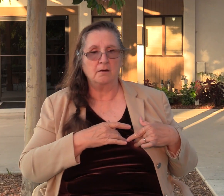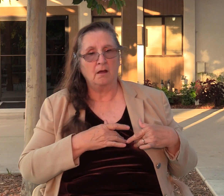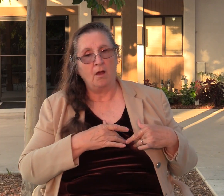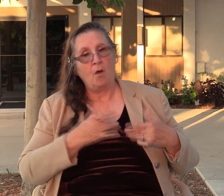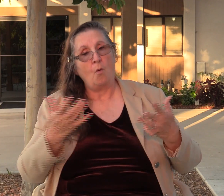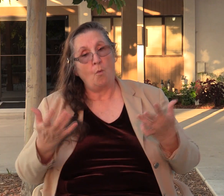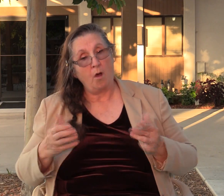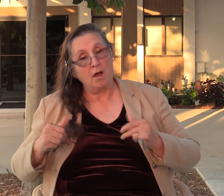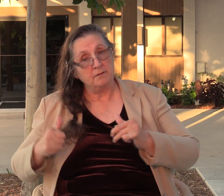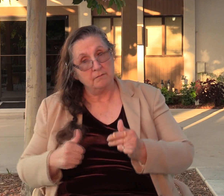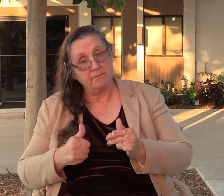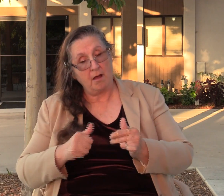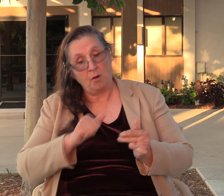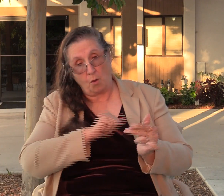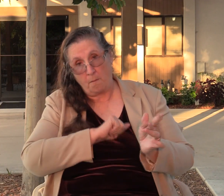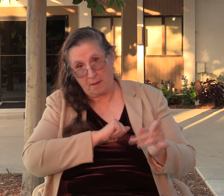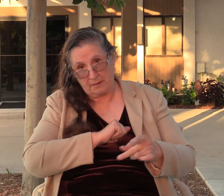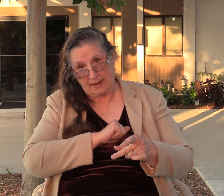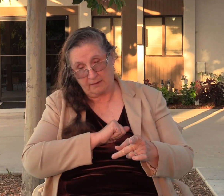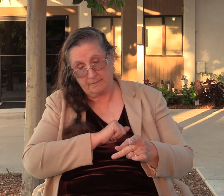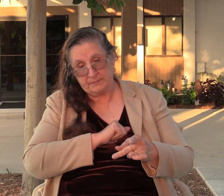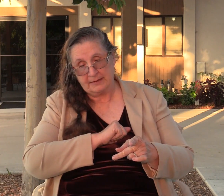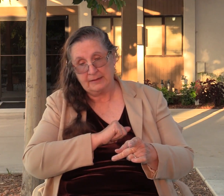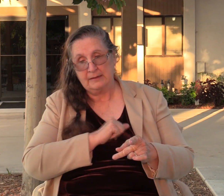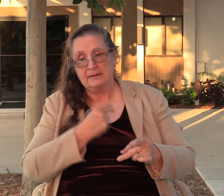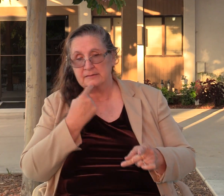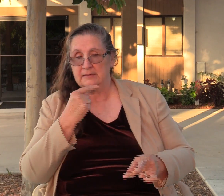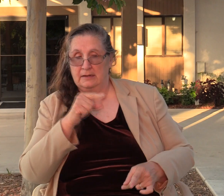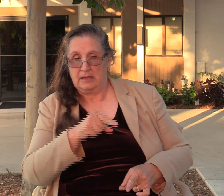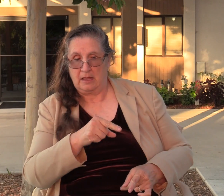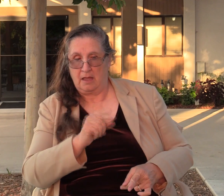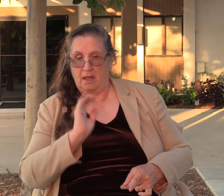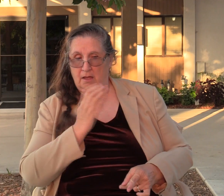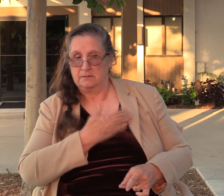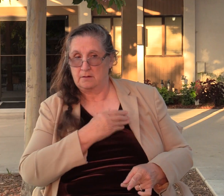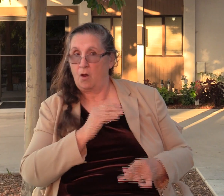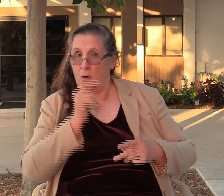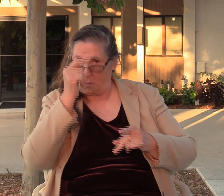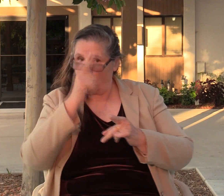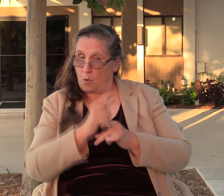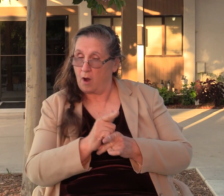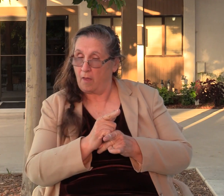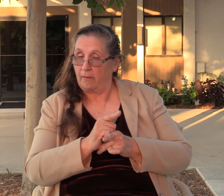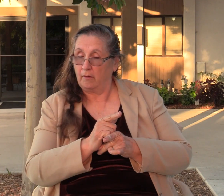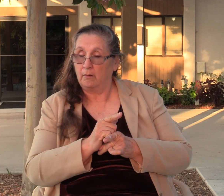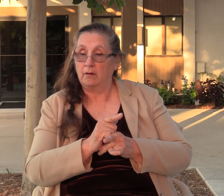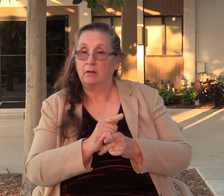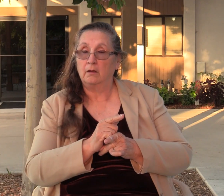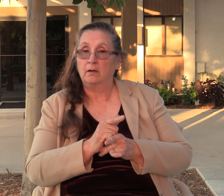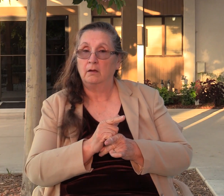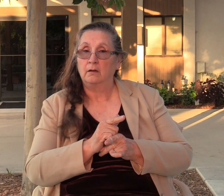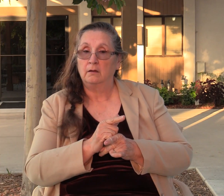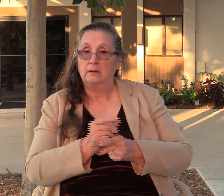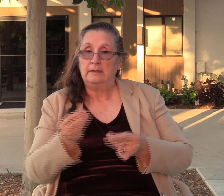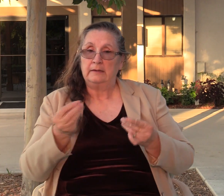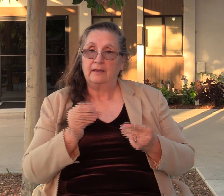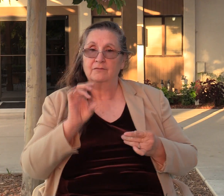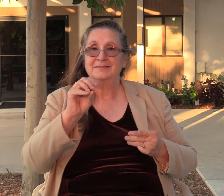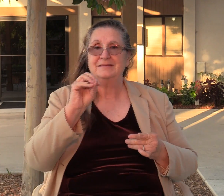Abimelech, for they said, He is our brother. And so they gave him 70 shekels of silver